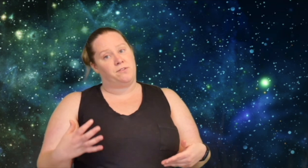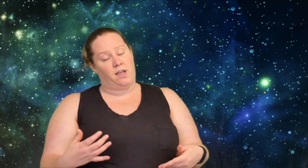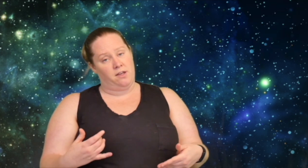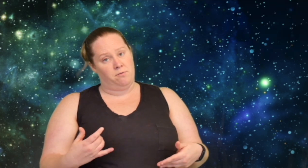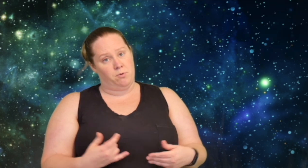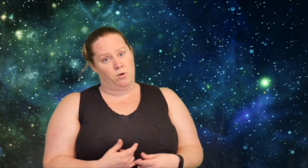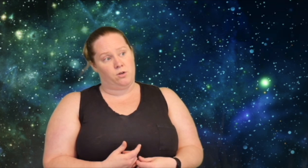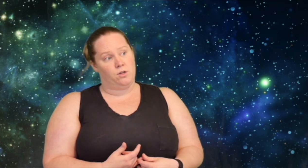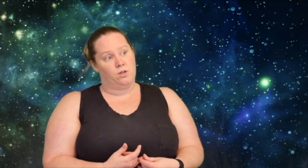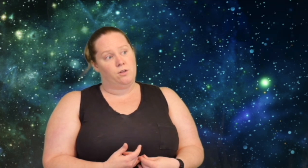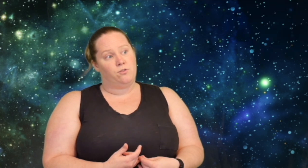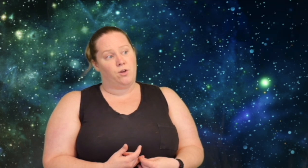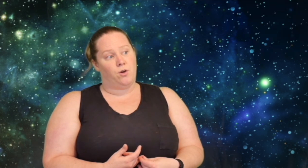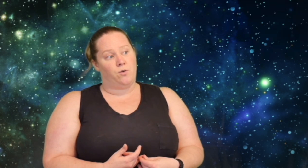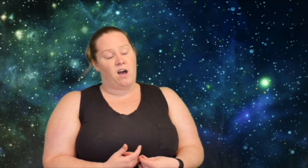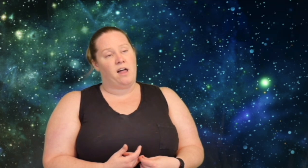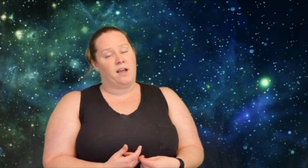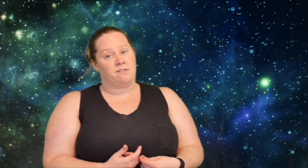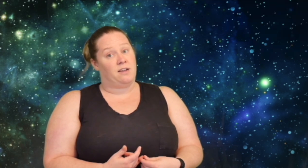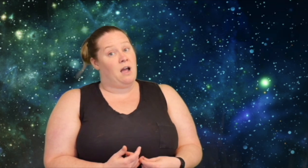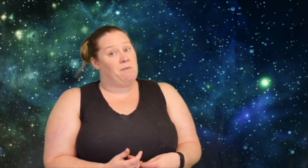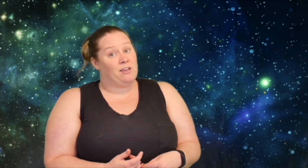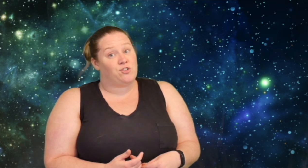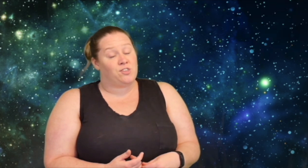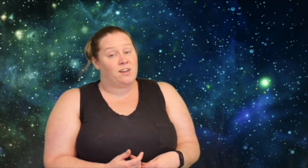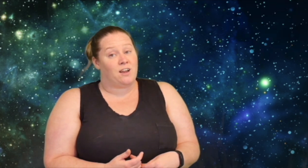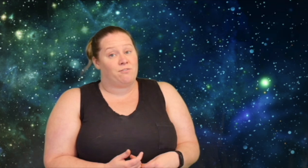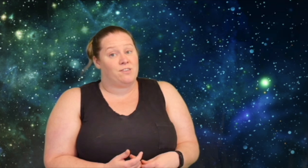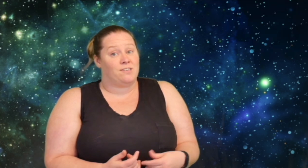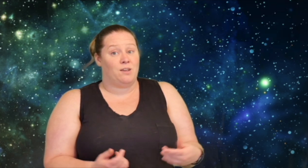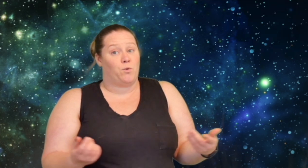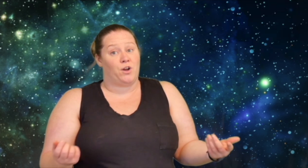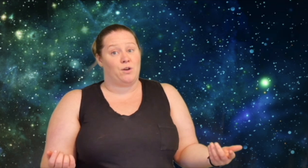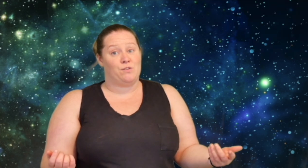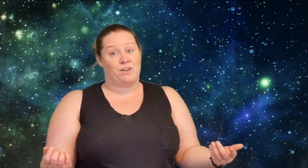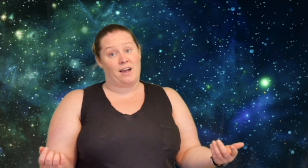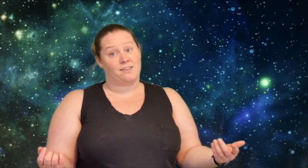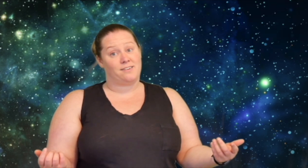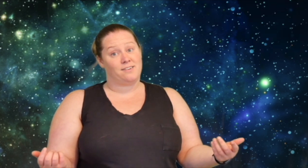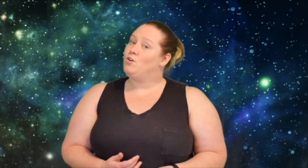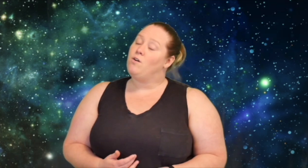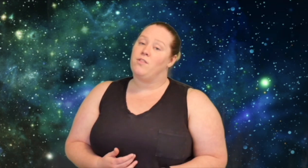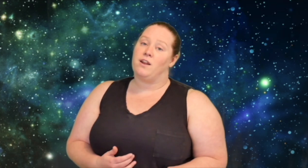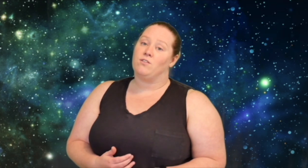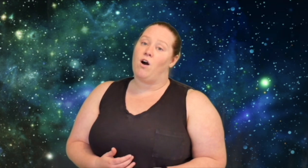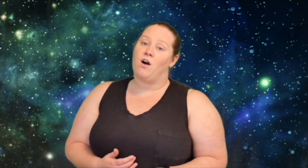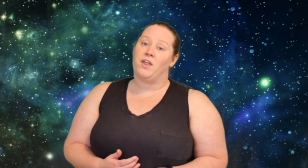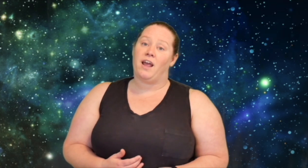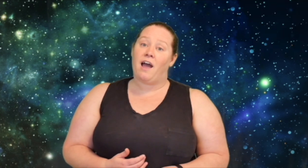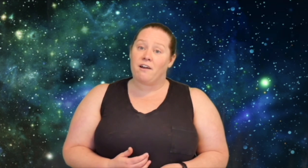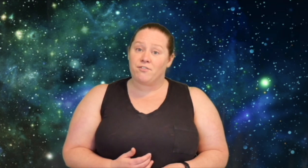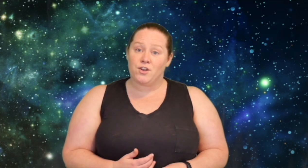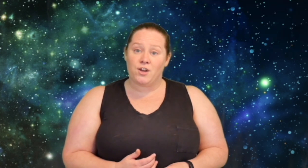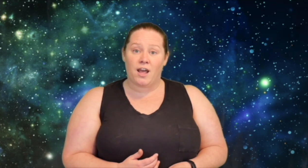second book. So, like I said, I'm interested enough to see where it goes next. So, that is all that I have for you today.